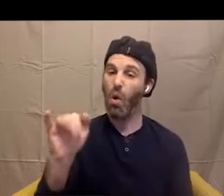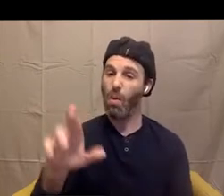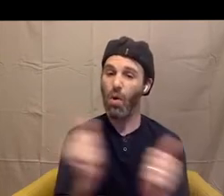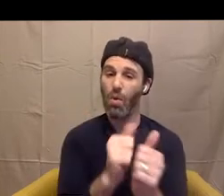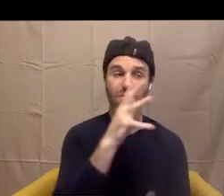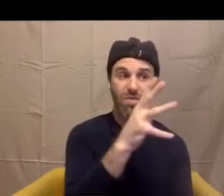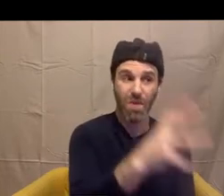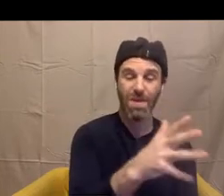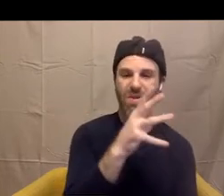but I don't want to be a doctor.